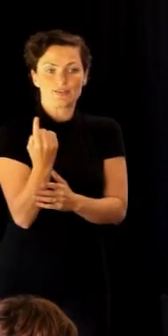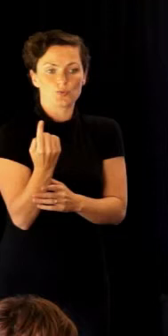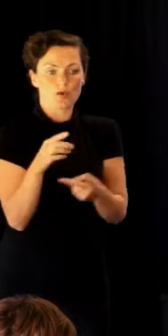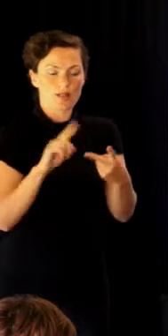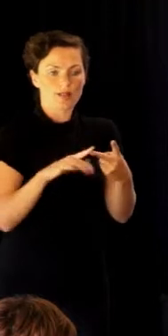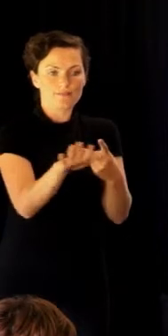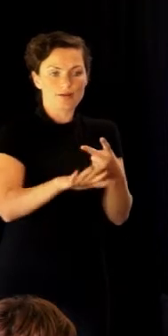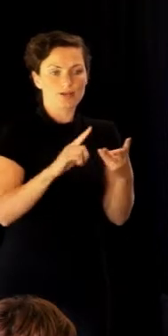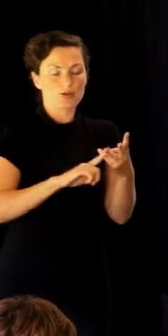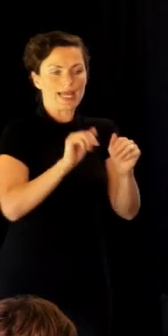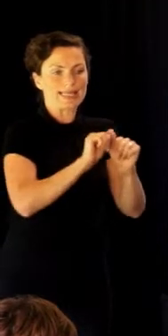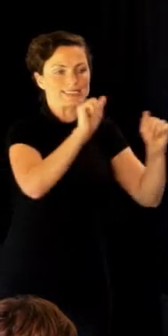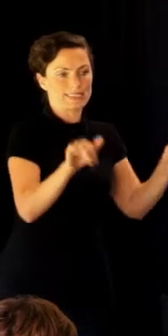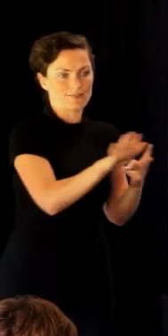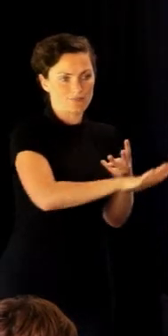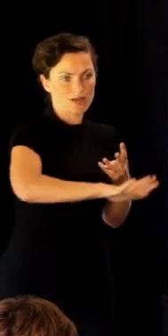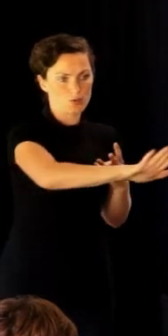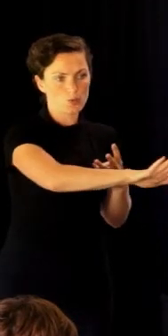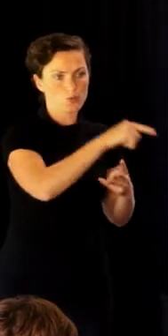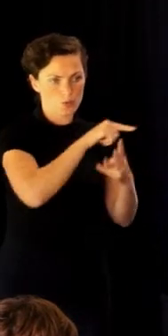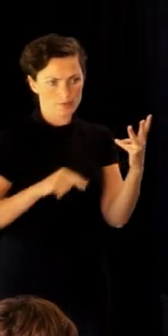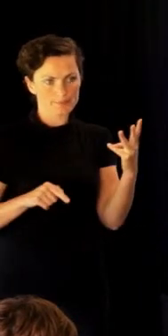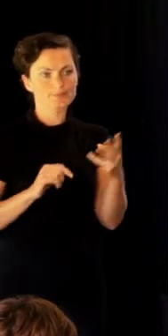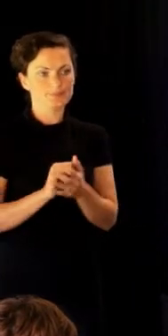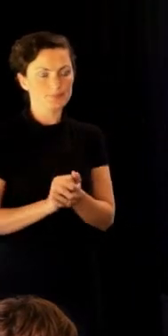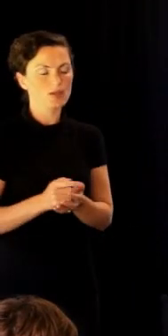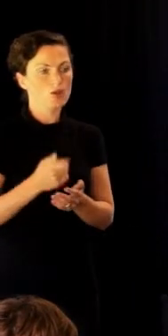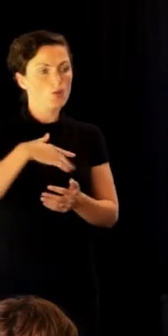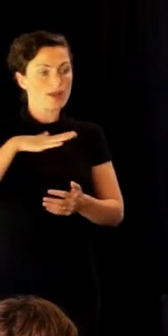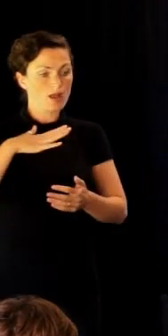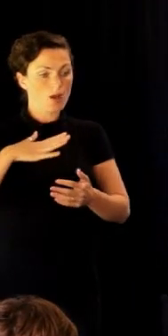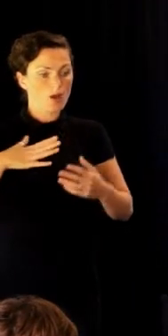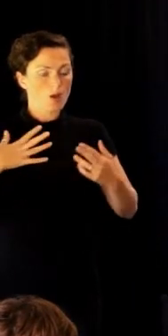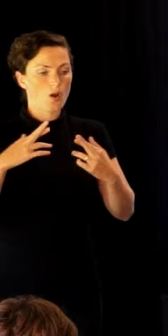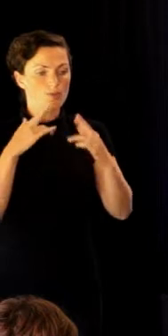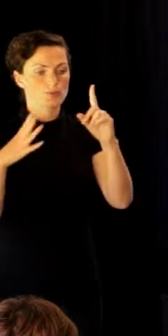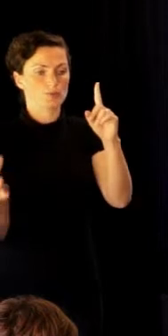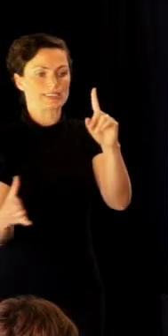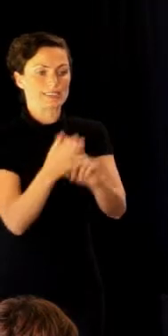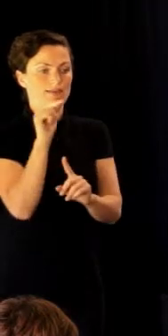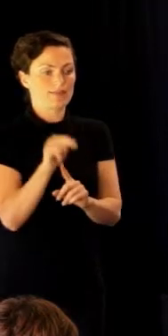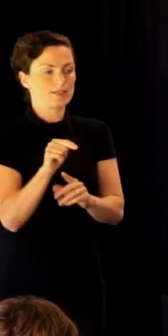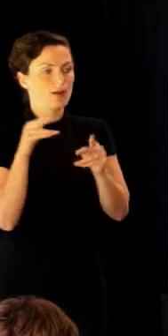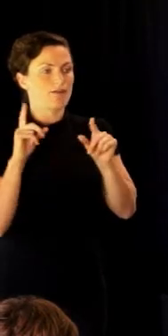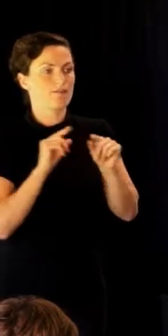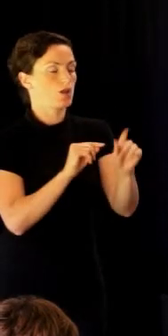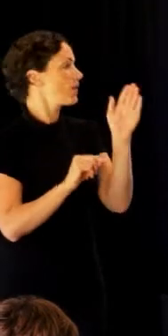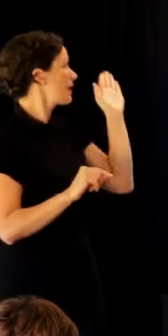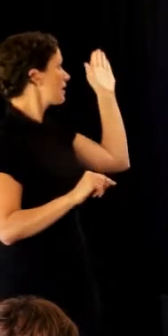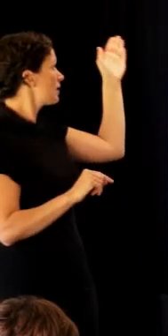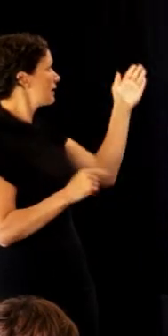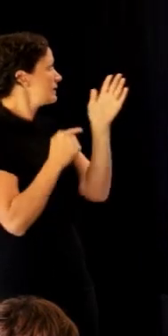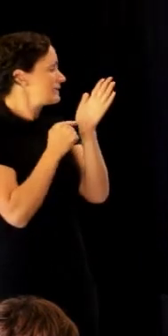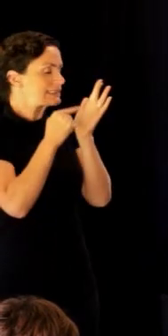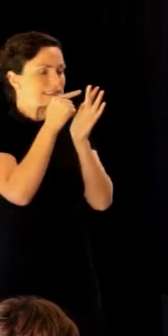whānau, and the extended whānau. We hope to attain this connection by upholding te taha Māori, which is a